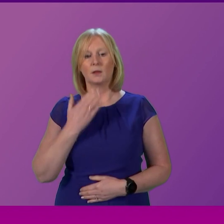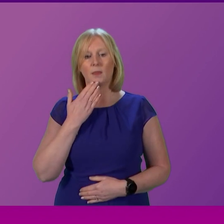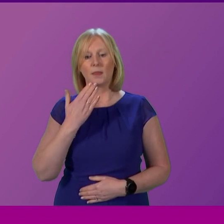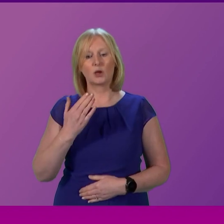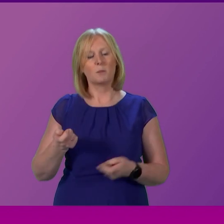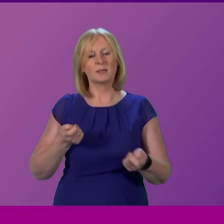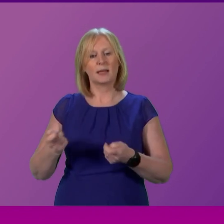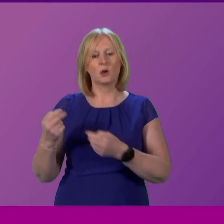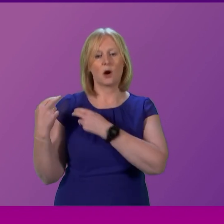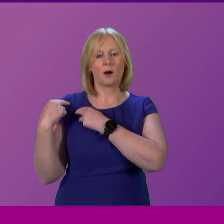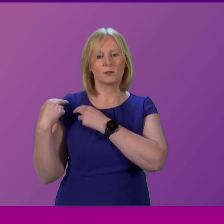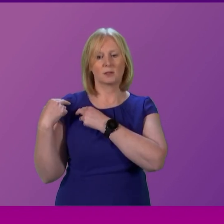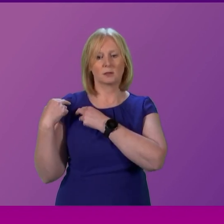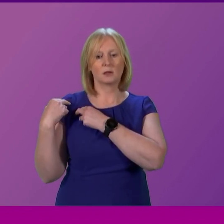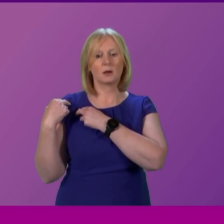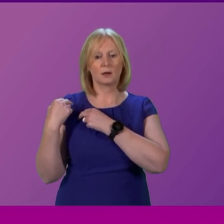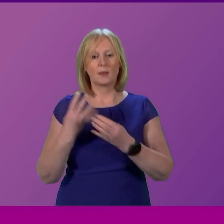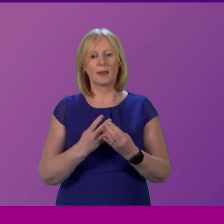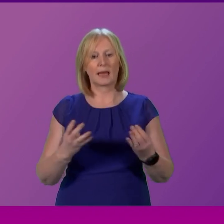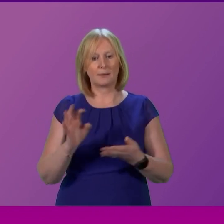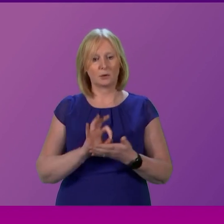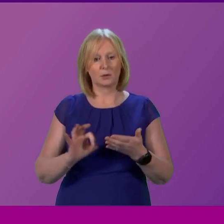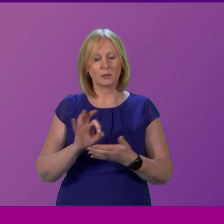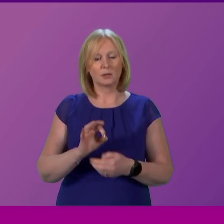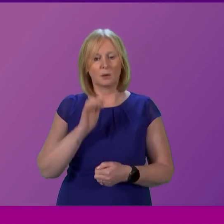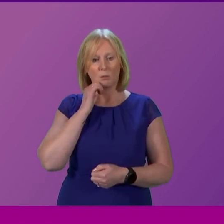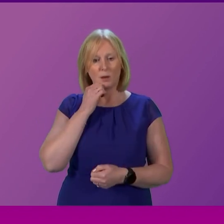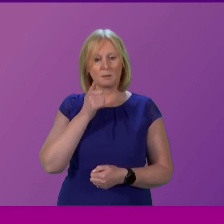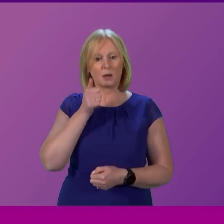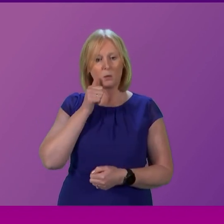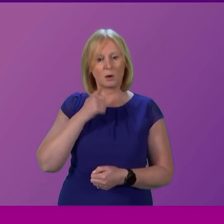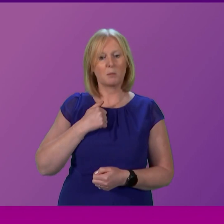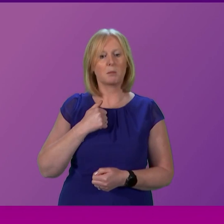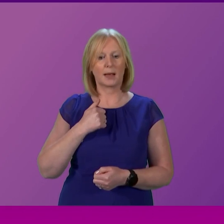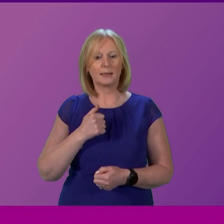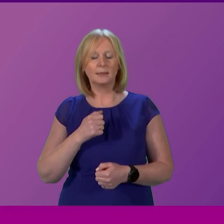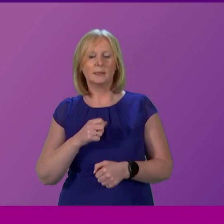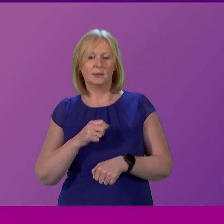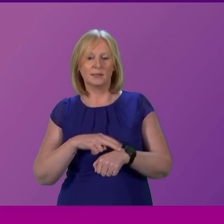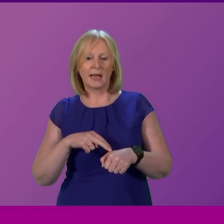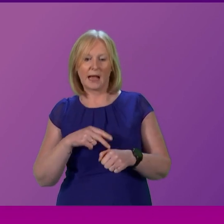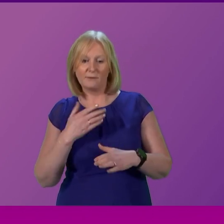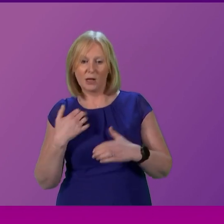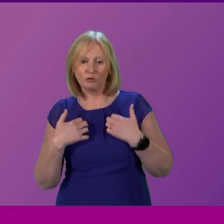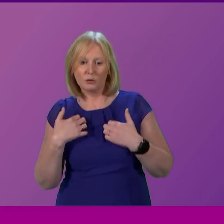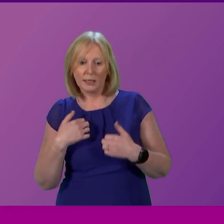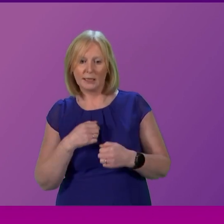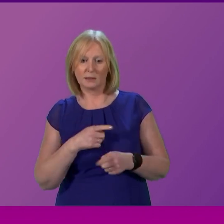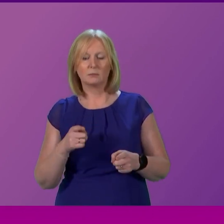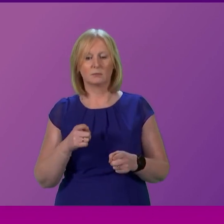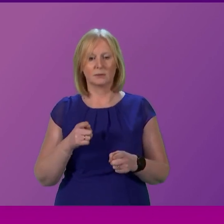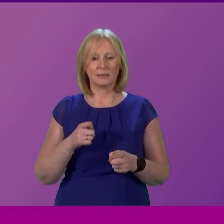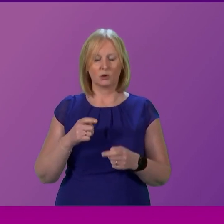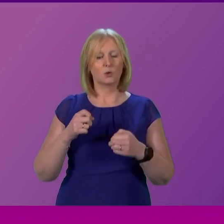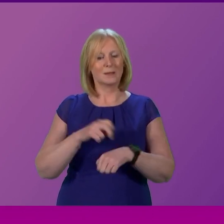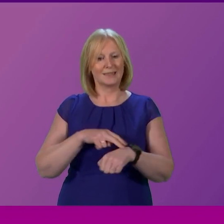you presiding officer the cabinet secretary will be aware of my keen interest in staff welfare time away from wards is the biggest barrier cited for staff to access